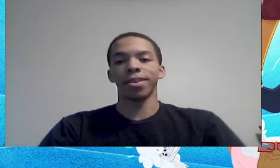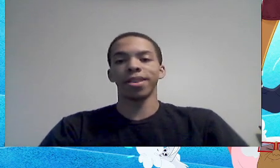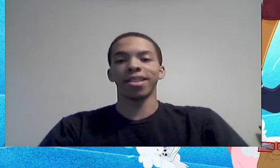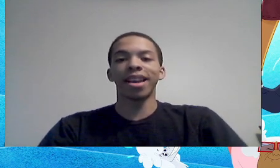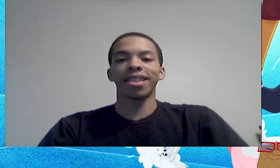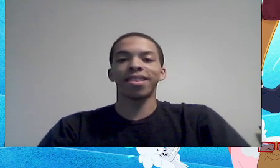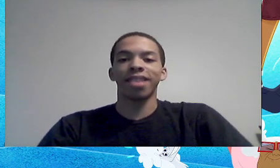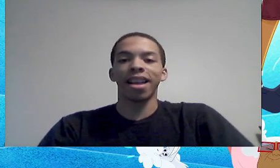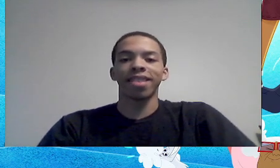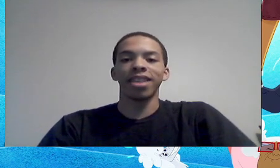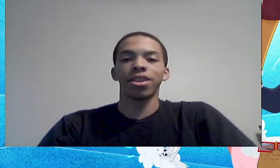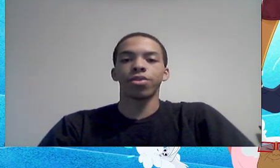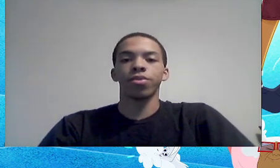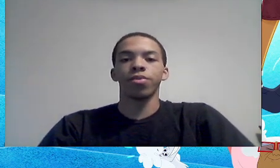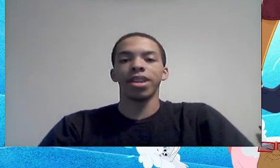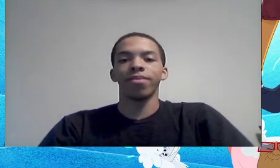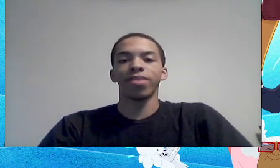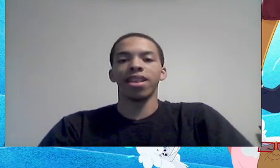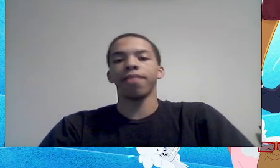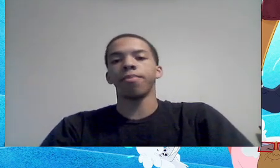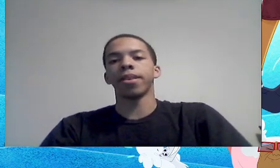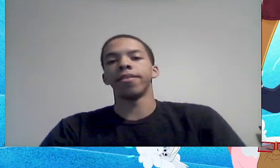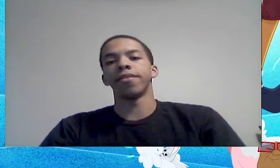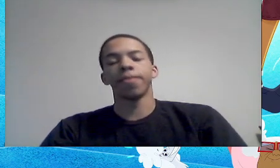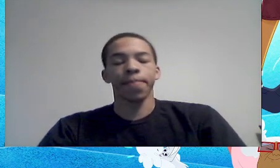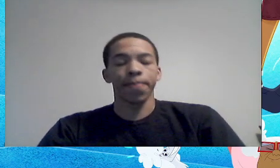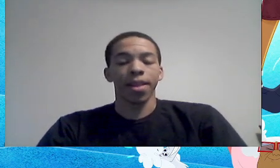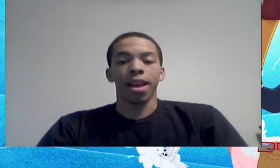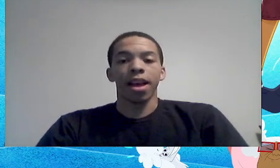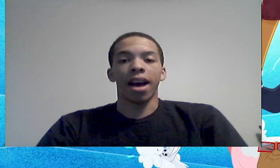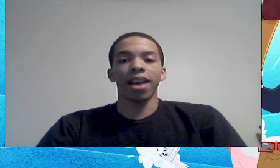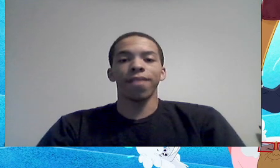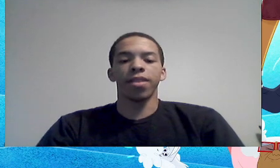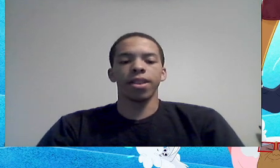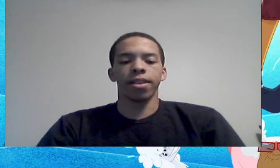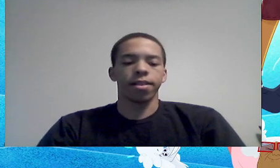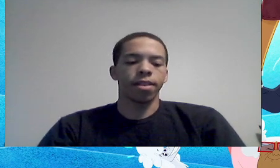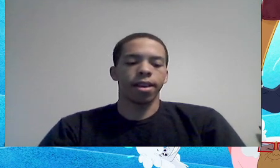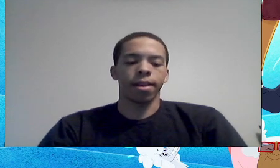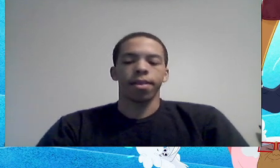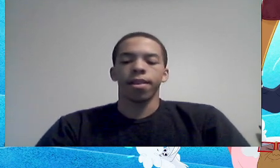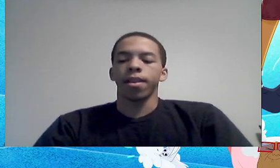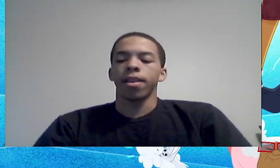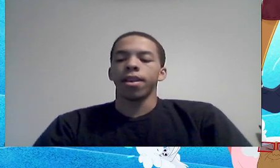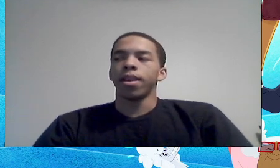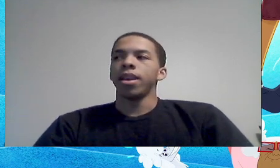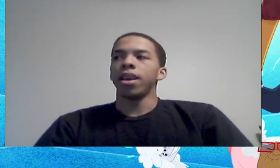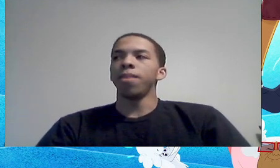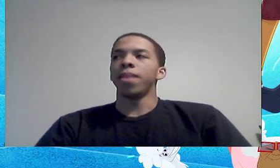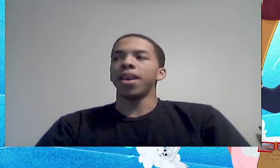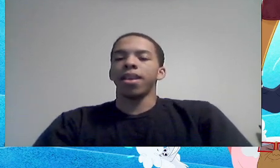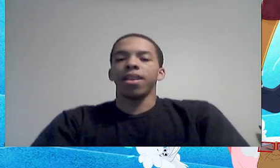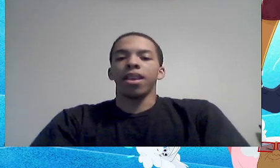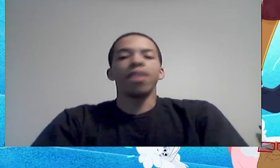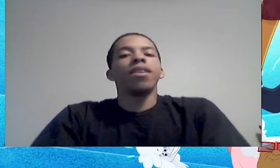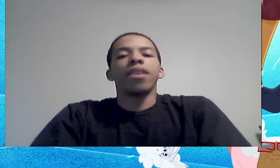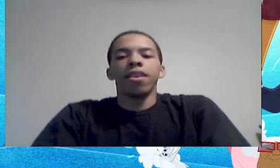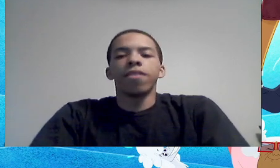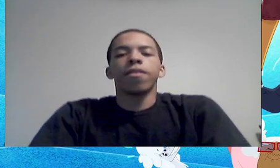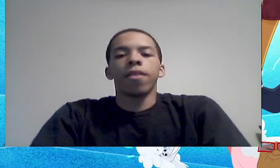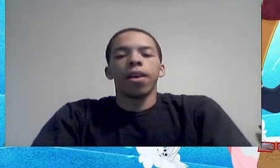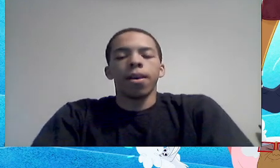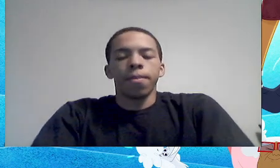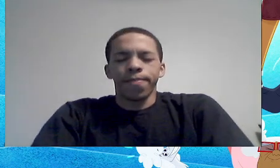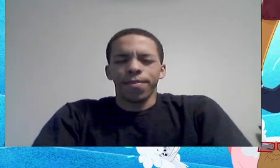brother's experience, that's, that's kind of true in real life, because I have lived, like, he made, he,